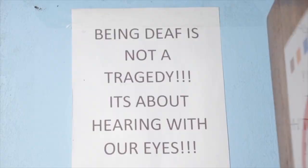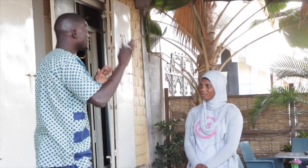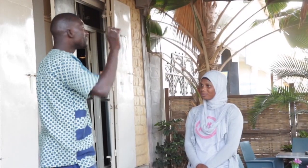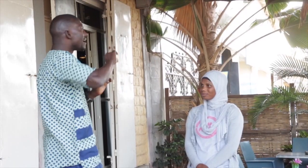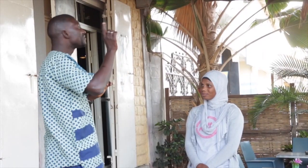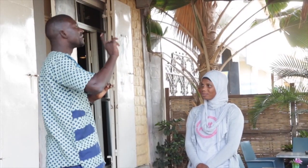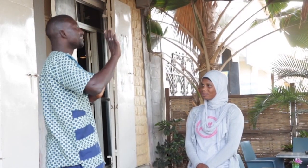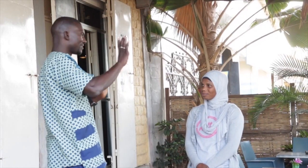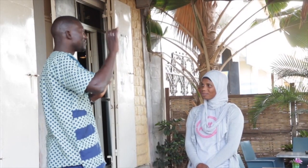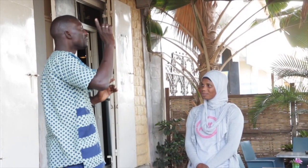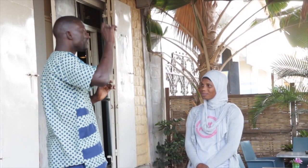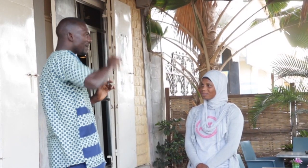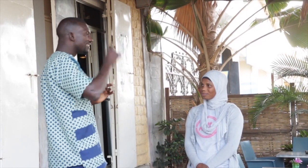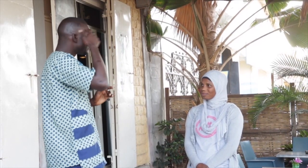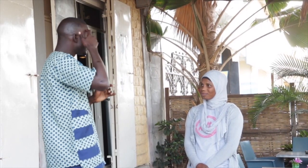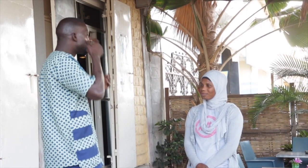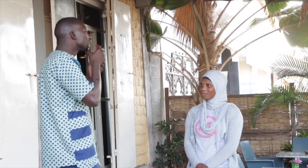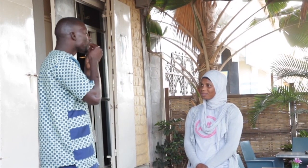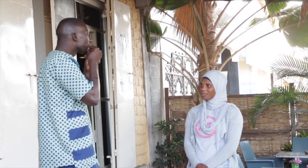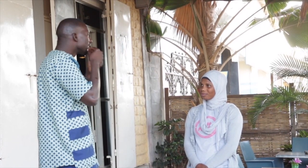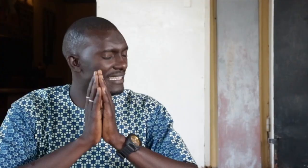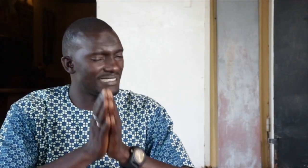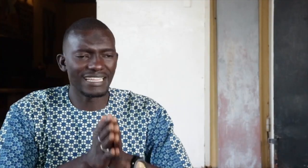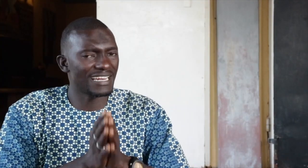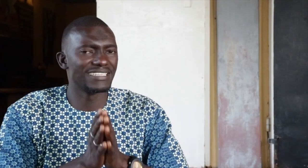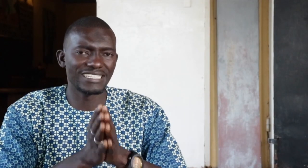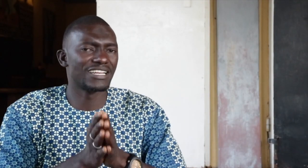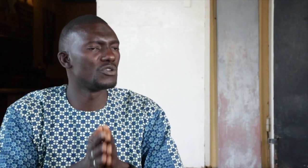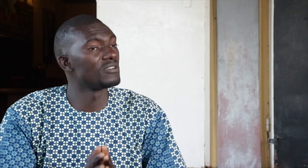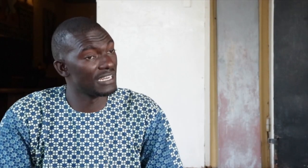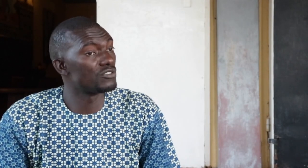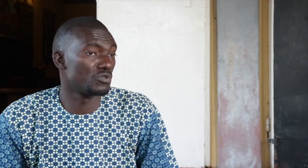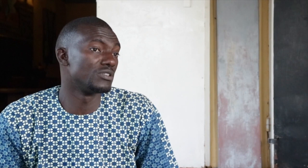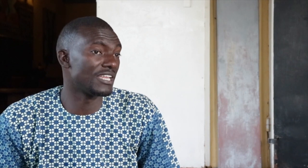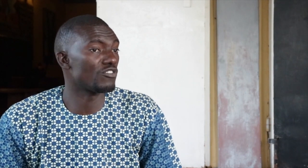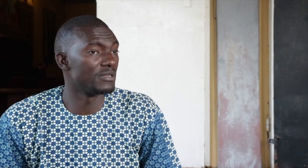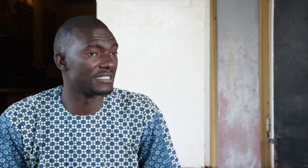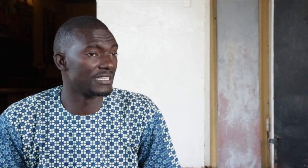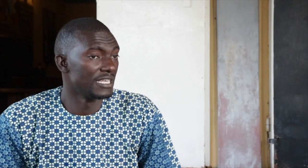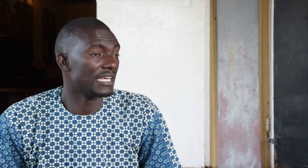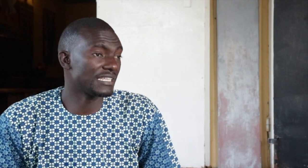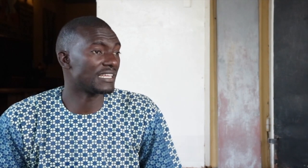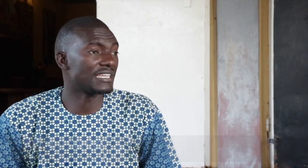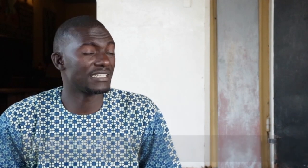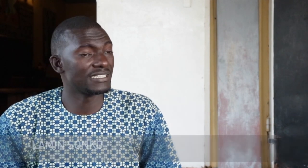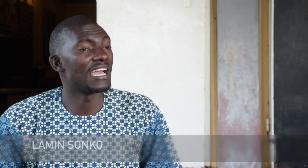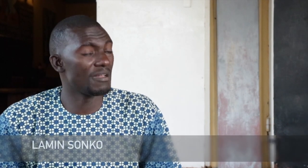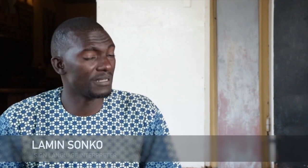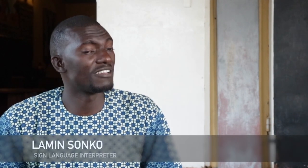any sort of distance between the Deaf and the hearing. They are generally doing great to the Deaf community. think they are helping Deaf